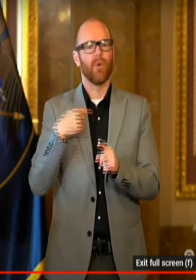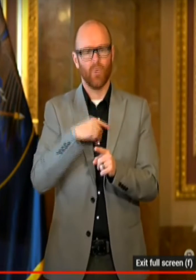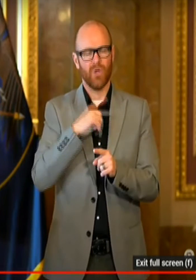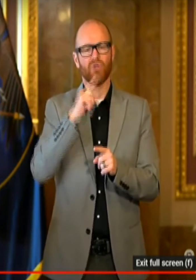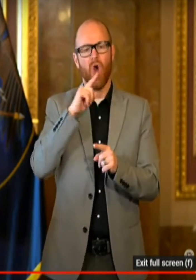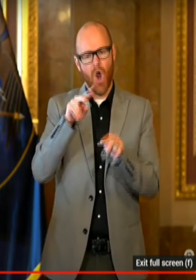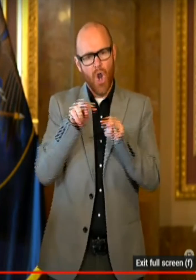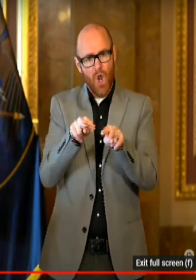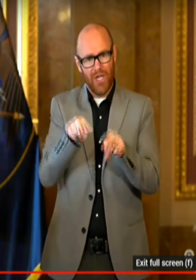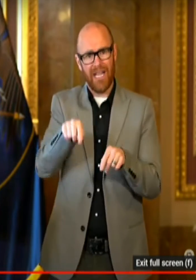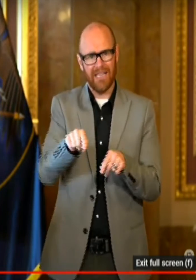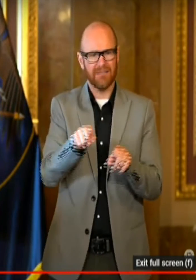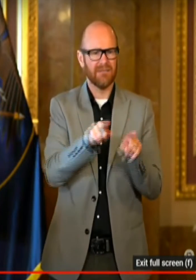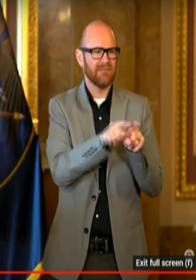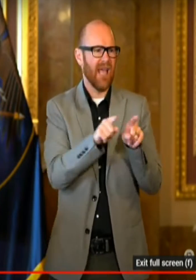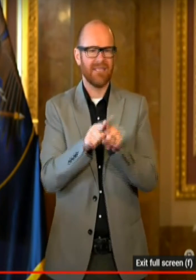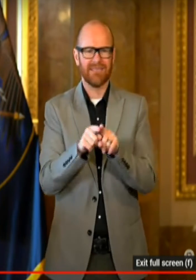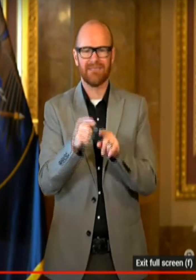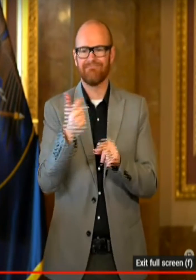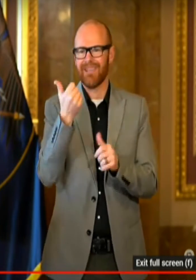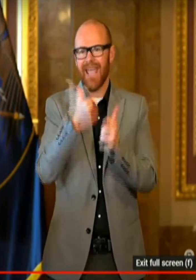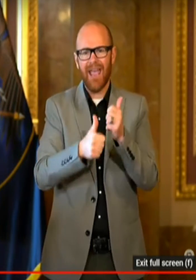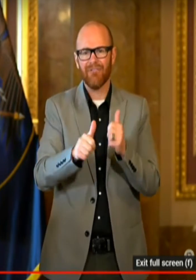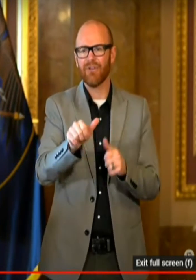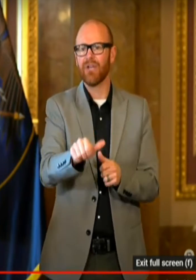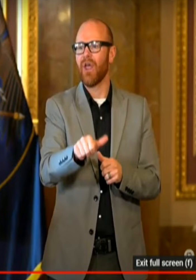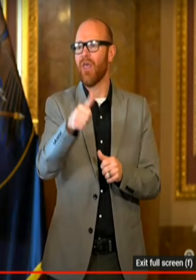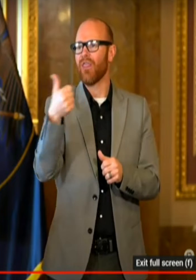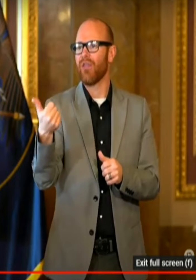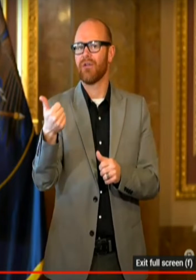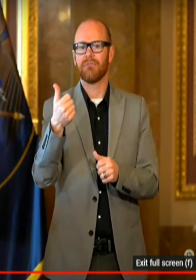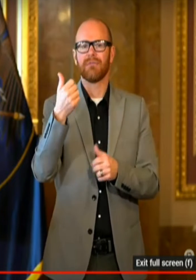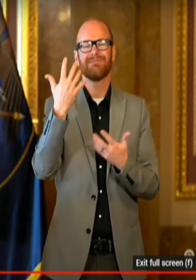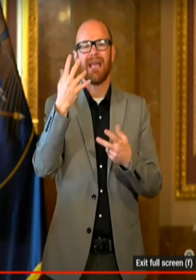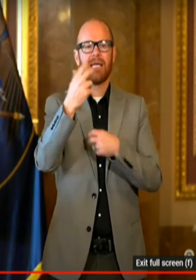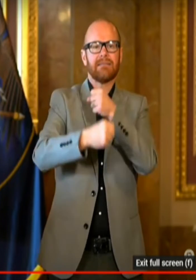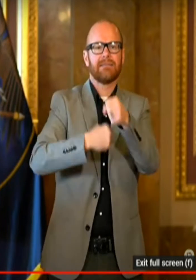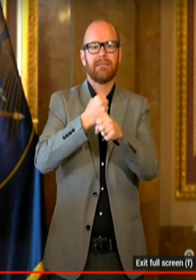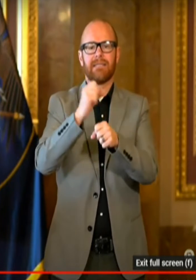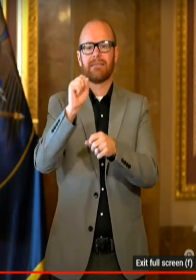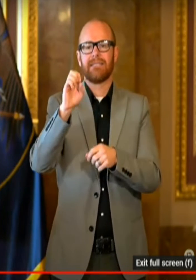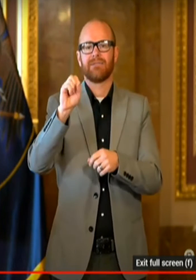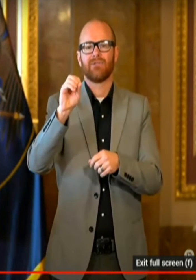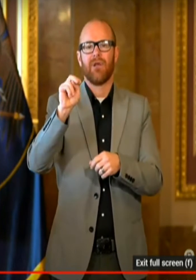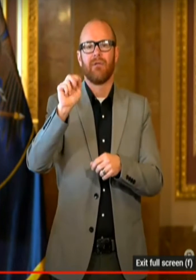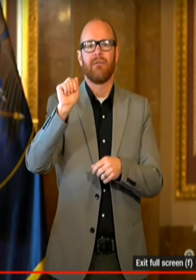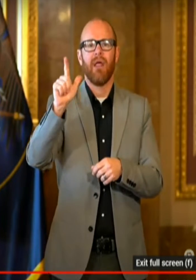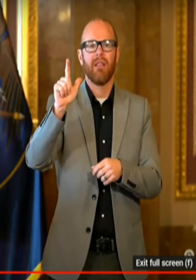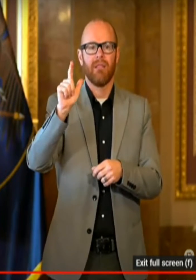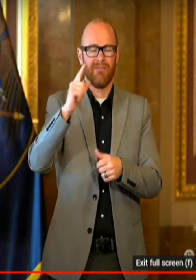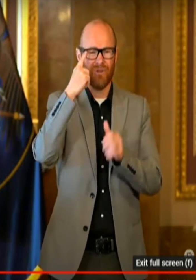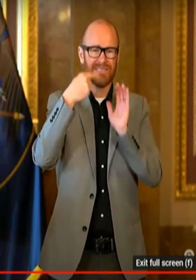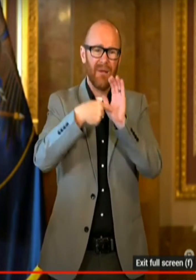this as we do every other seasonal respiratory virus. I guess, you know, colds are endemic. I guess the flu is